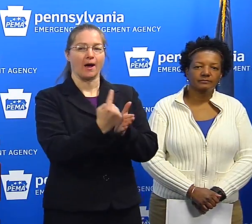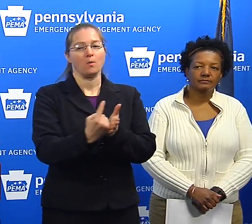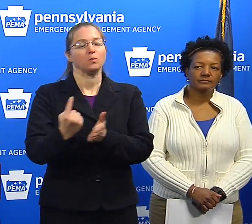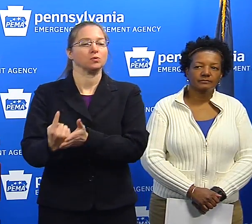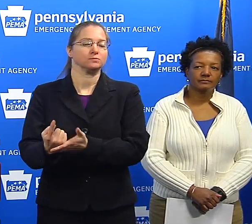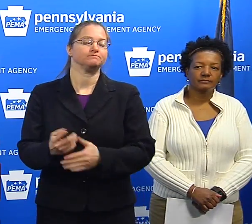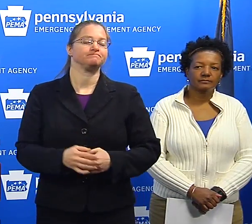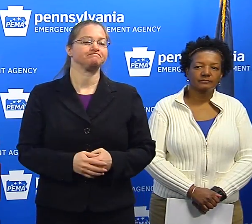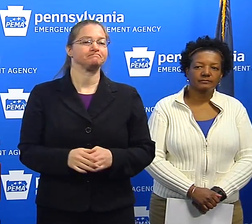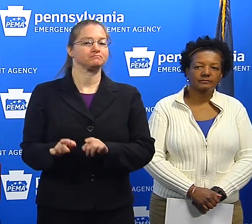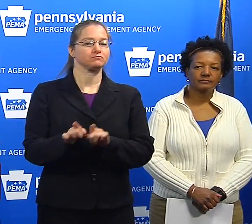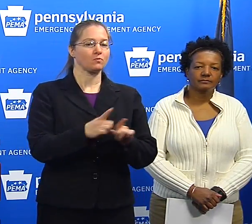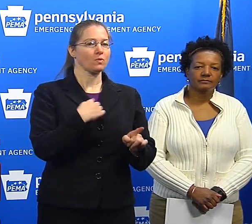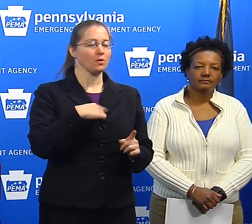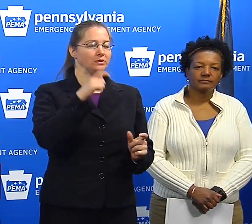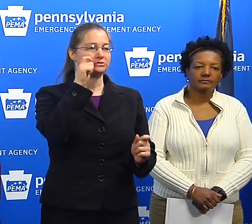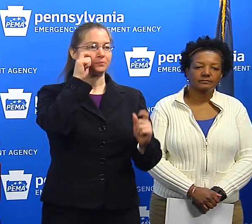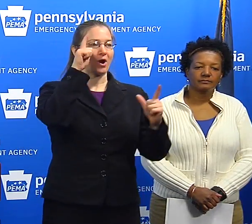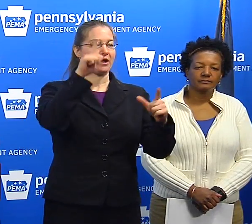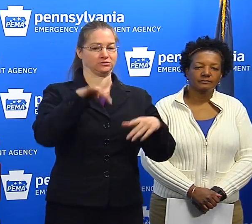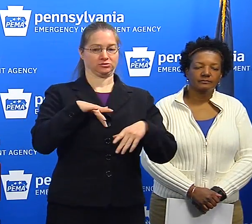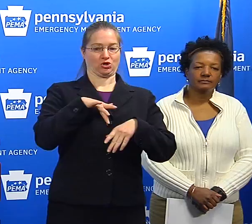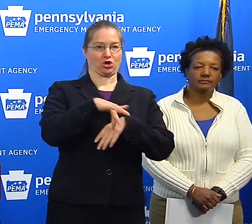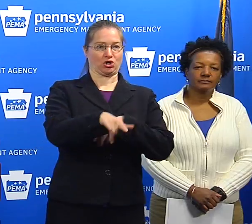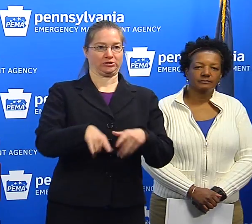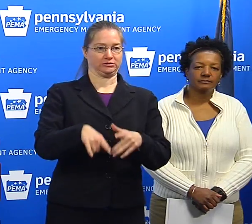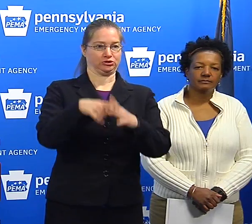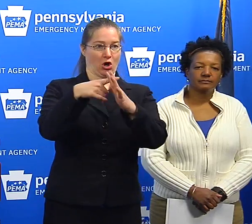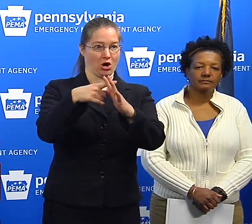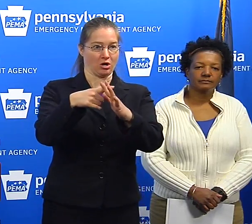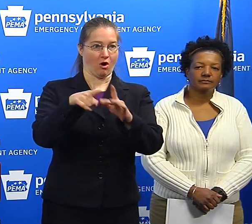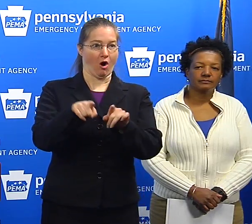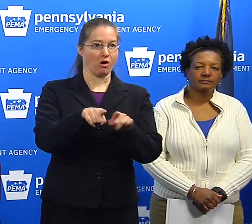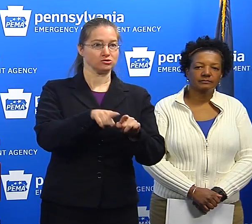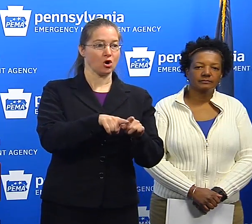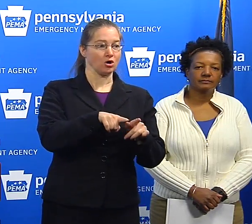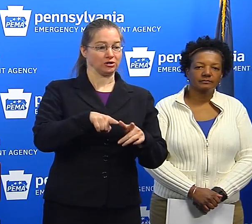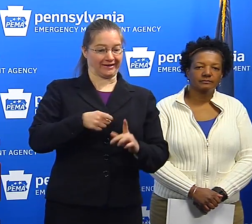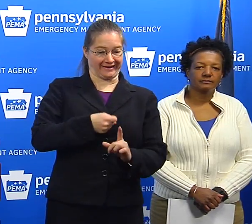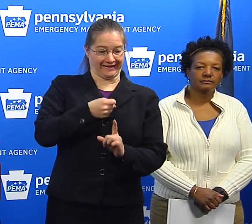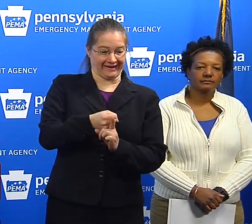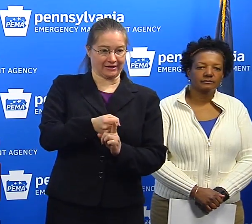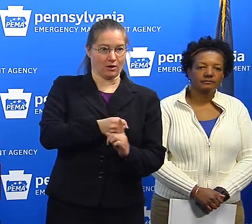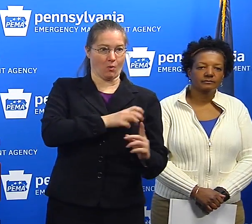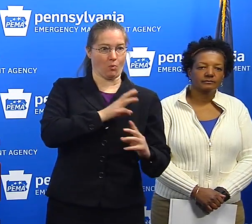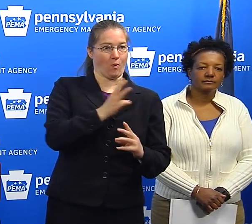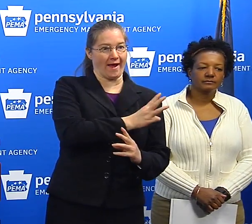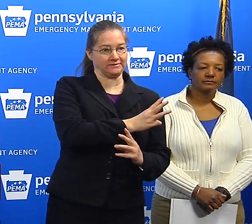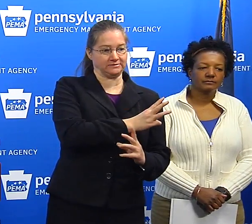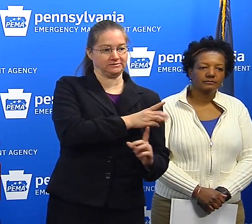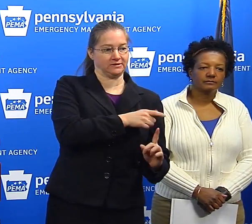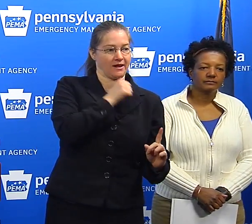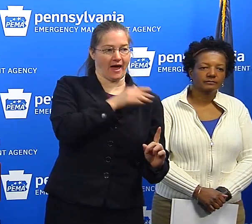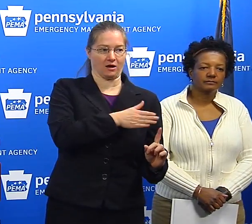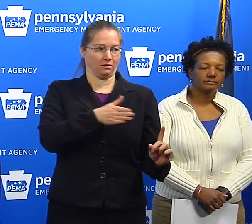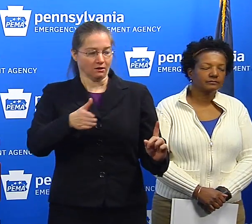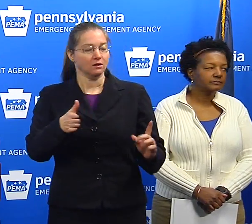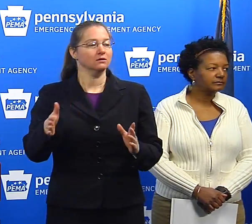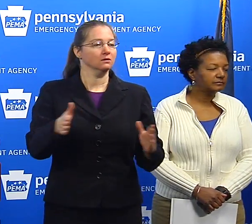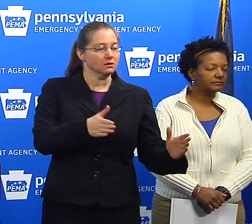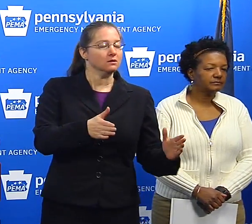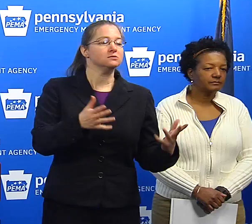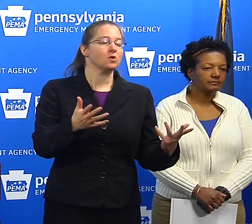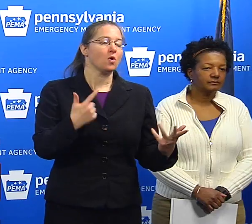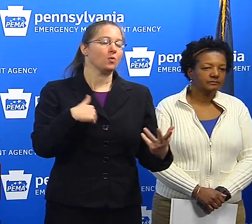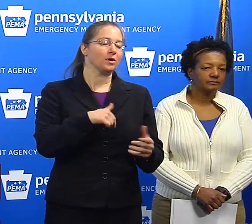the weather. It started earlier and farther west than we thought yesterday. And so we have been and